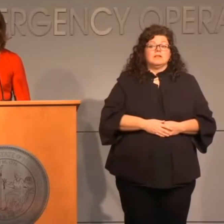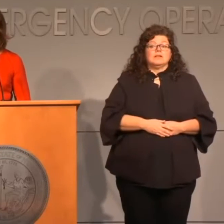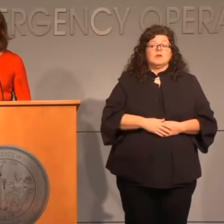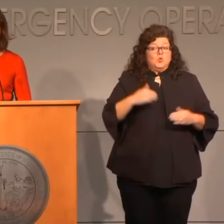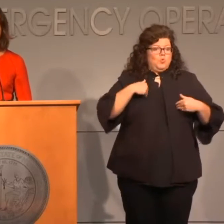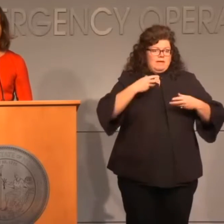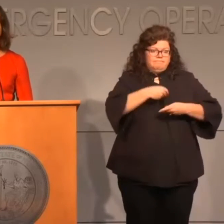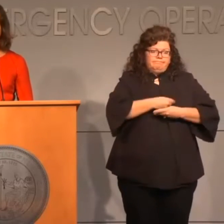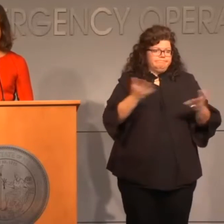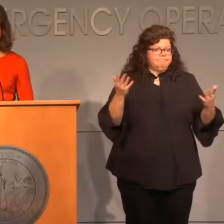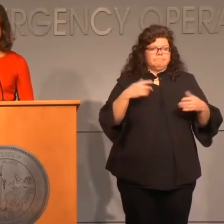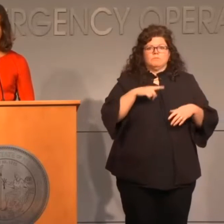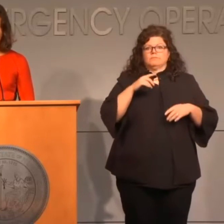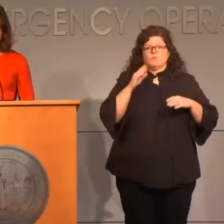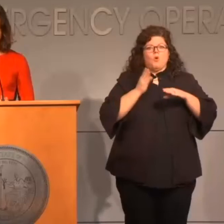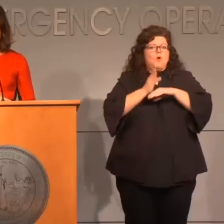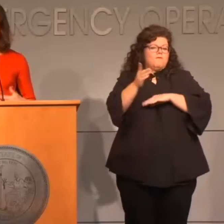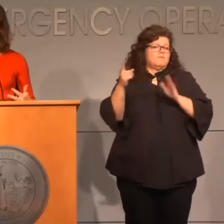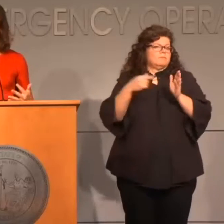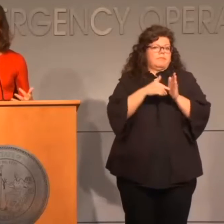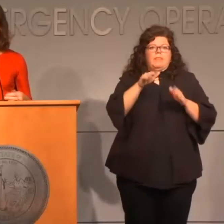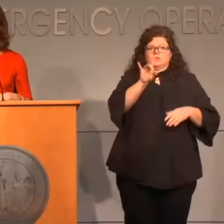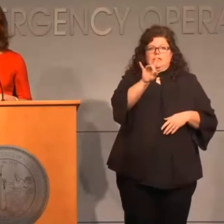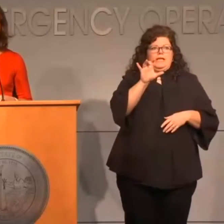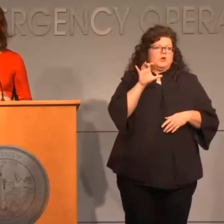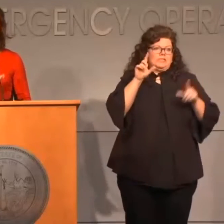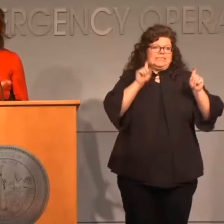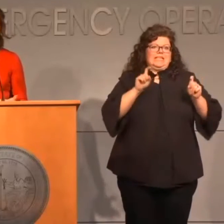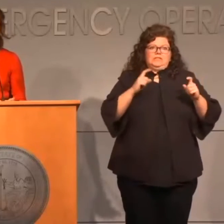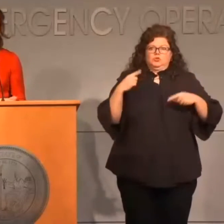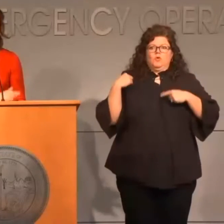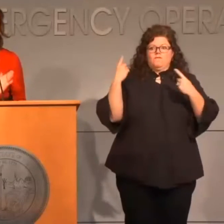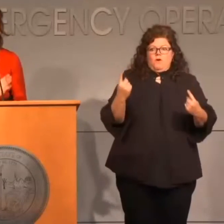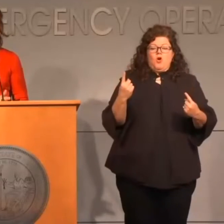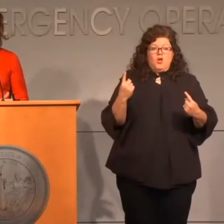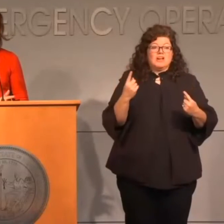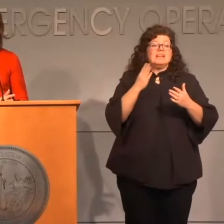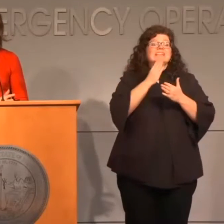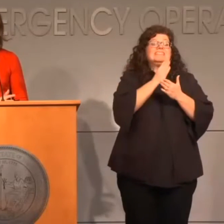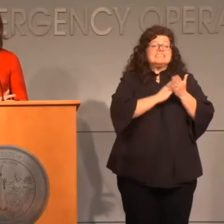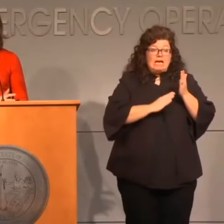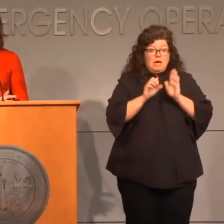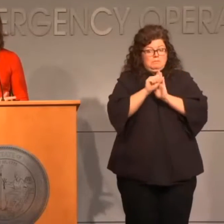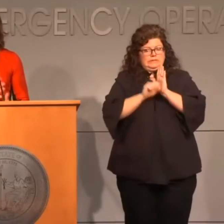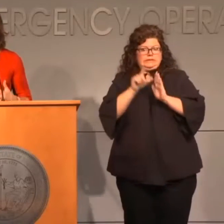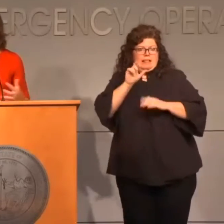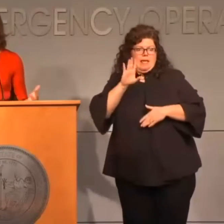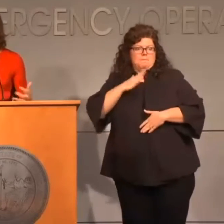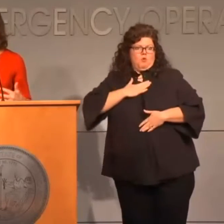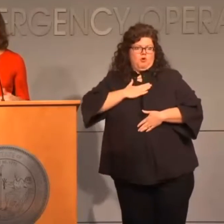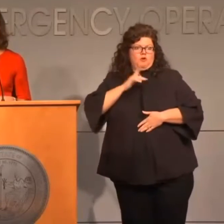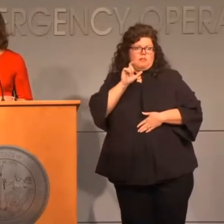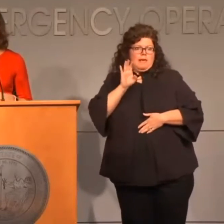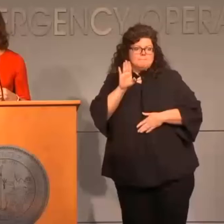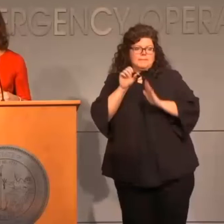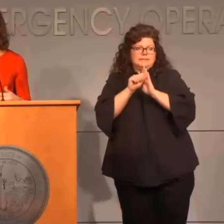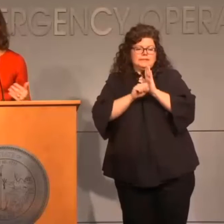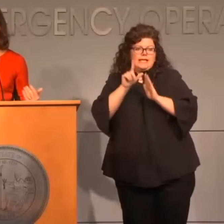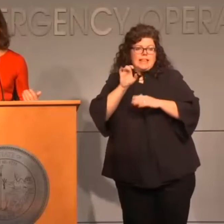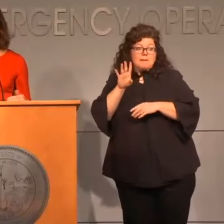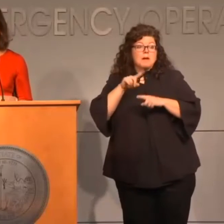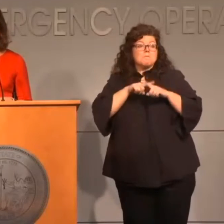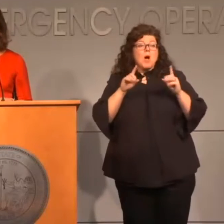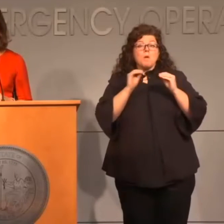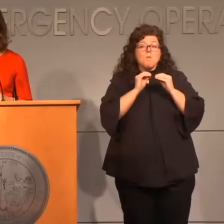tests have been completed across the state. And I say more than because some of that testing is reflected at the state lab. But also, as more and more of our